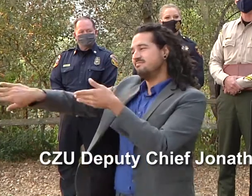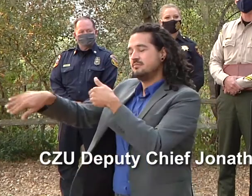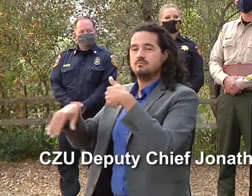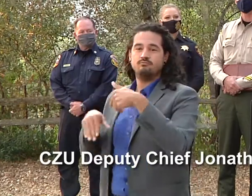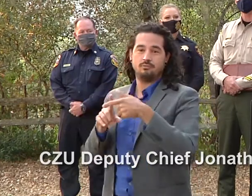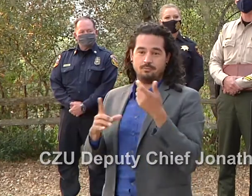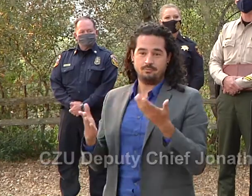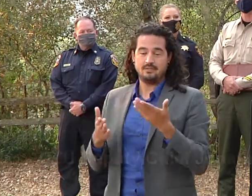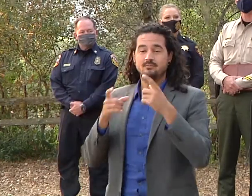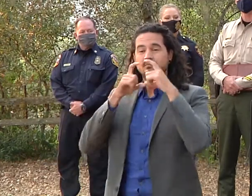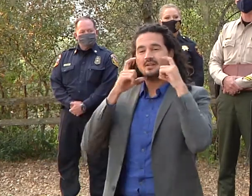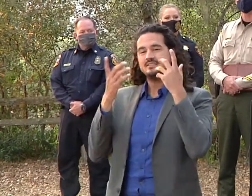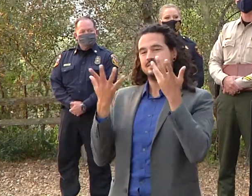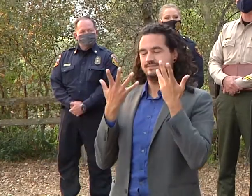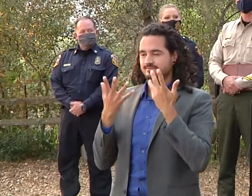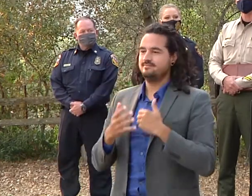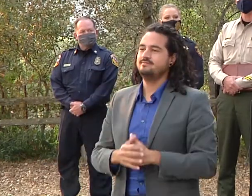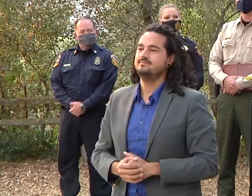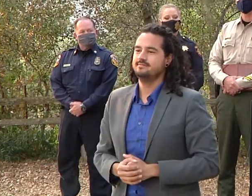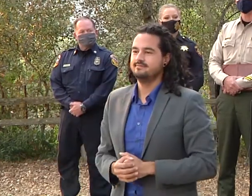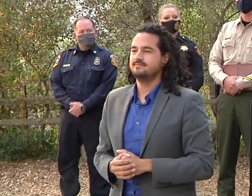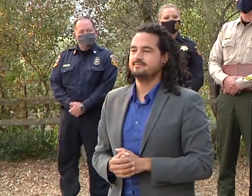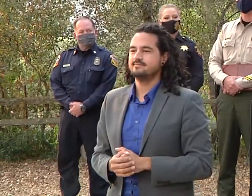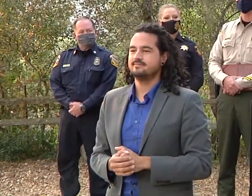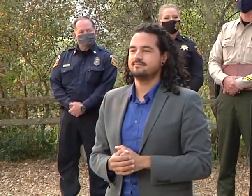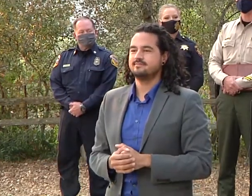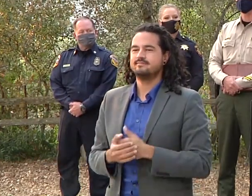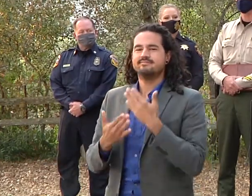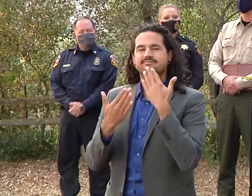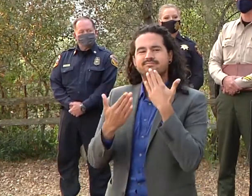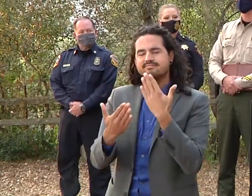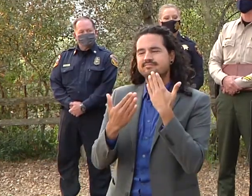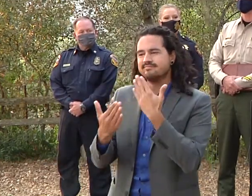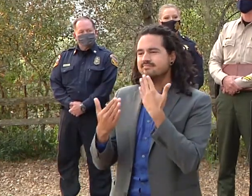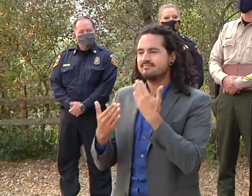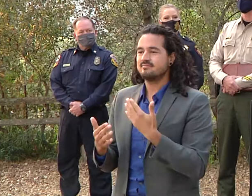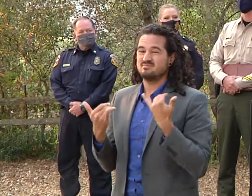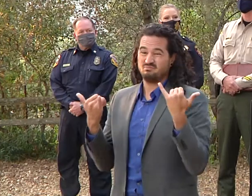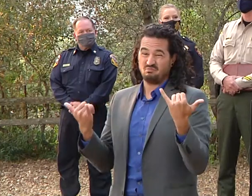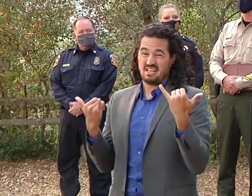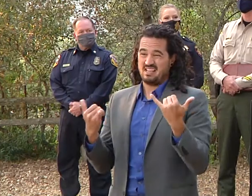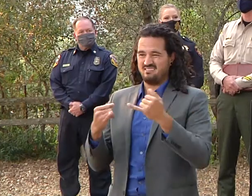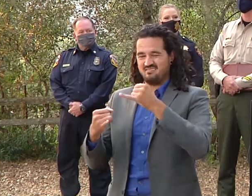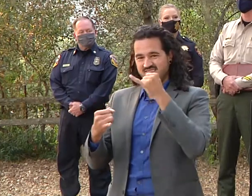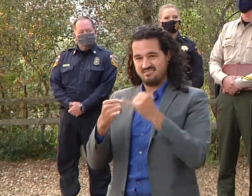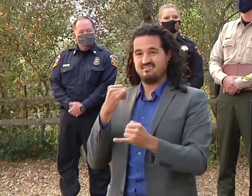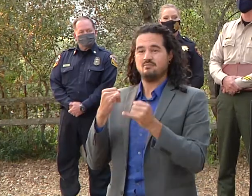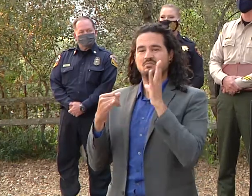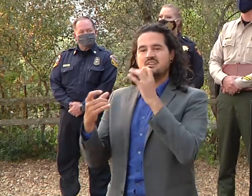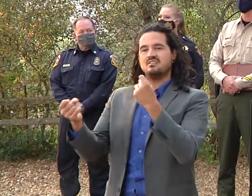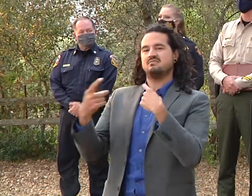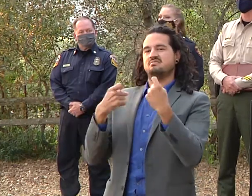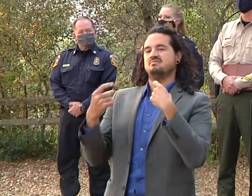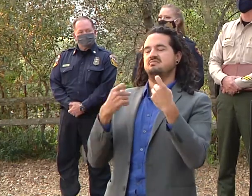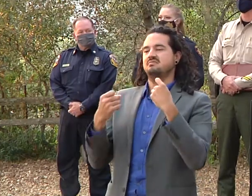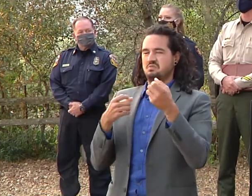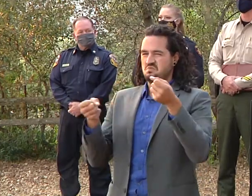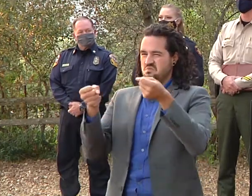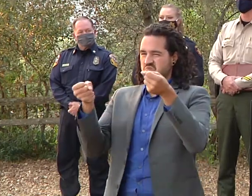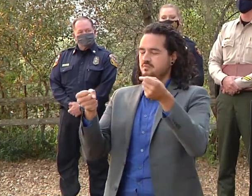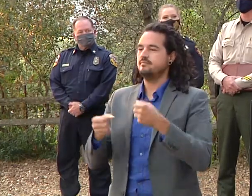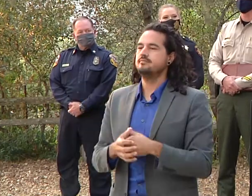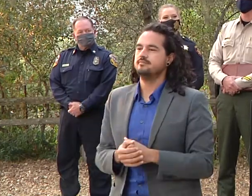keep your mask on at all times it would be greatly appreciated we will have time at the end as usual for questions and answers with all of the representatives up here